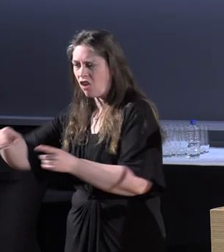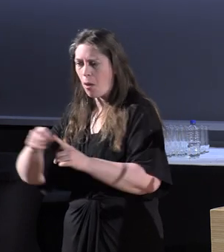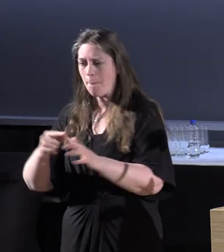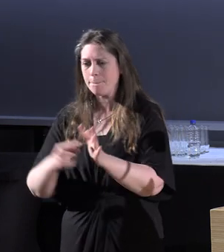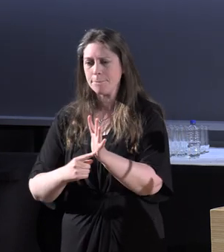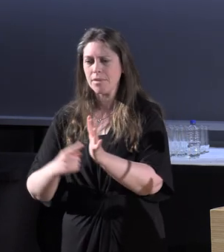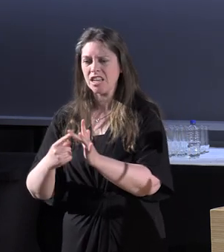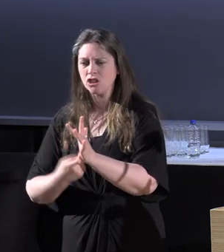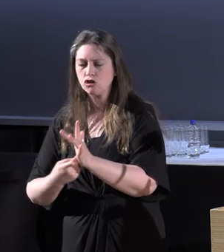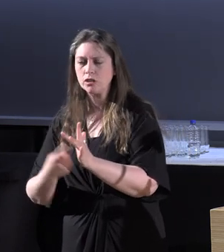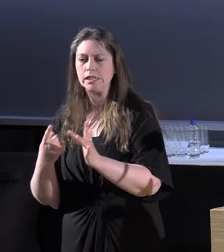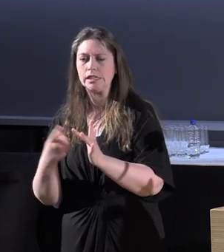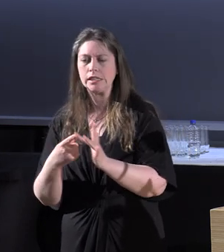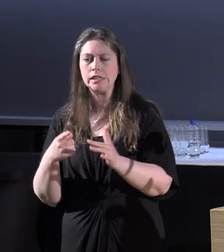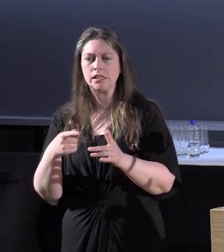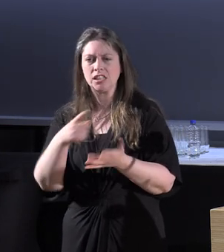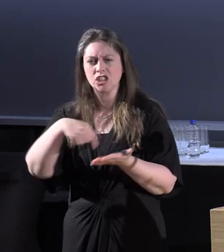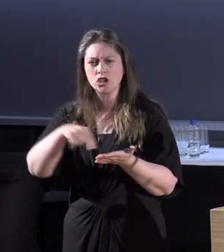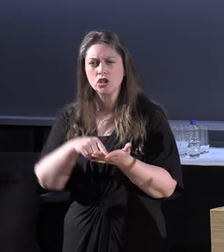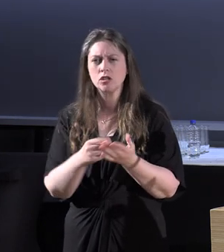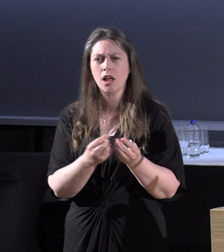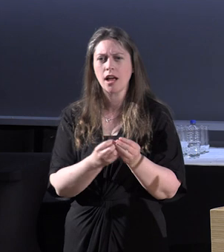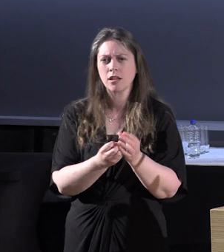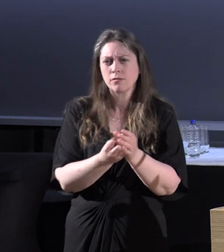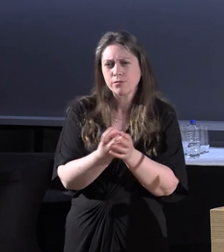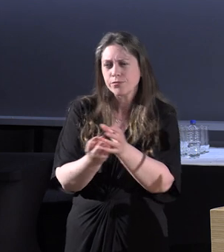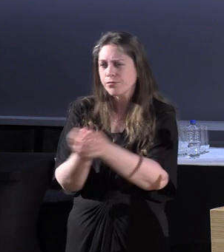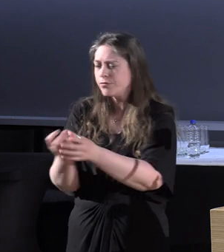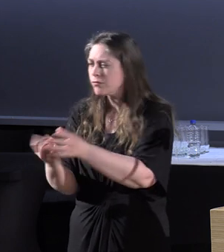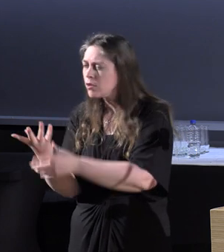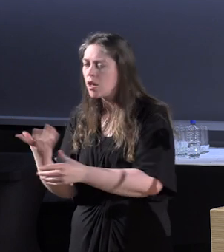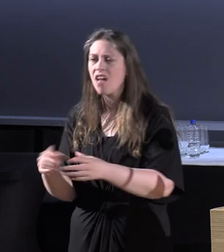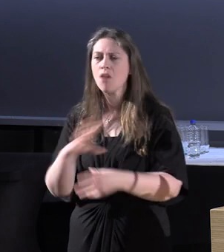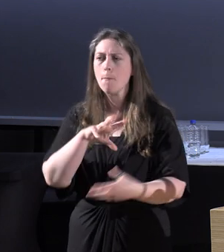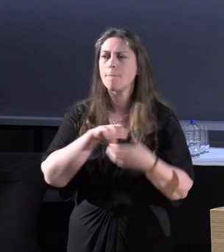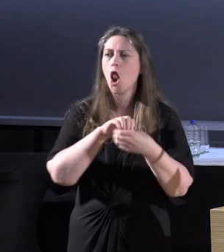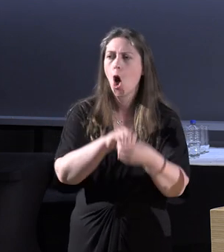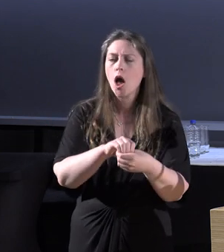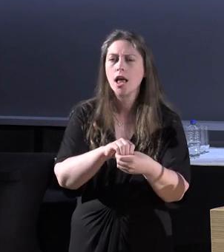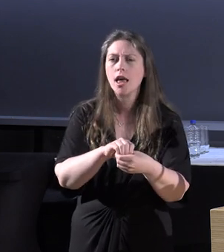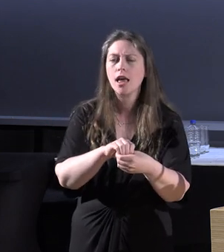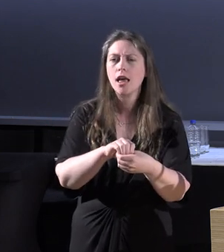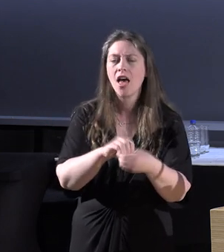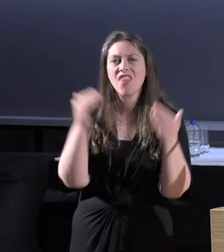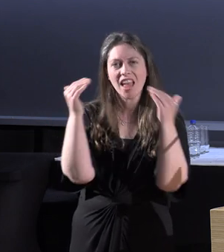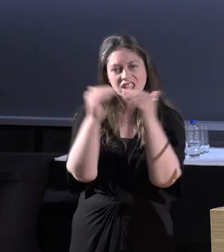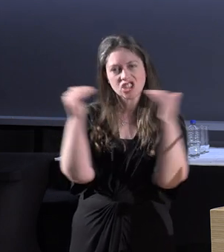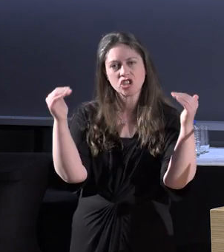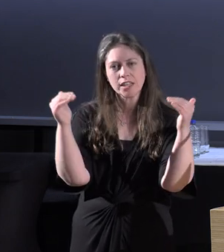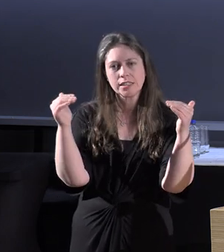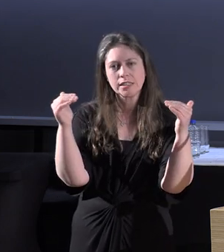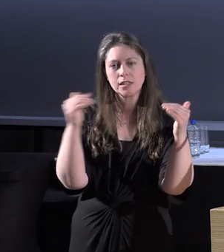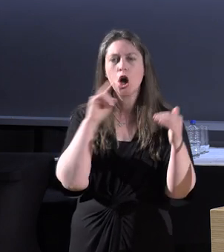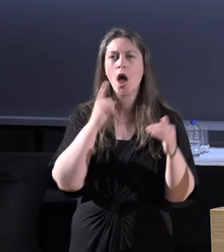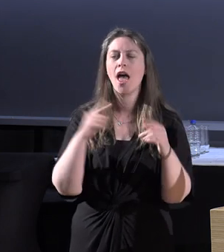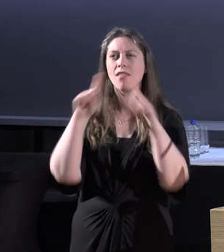inclusion and integration and so on. The belonging would be the just society